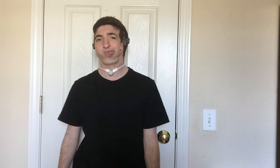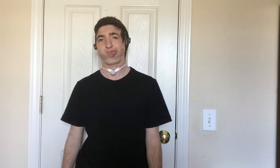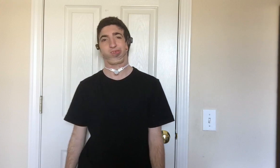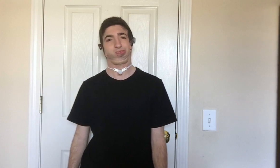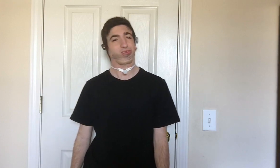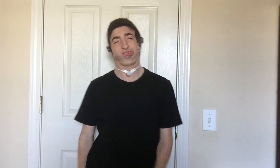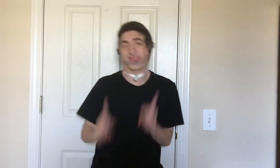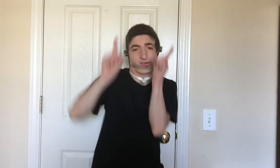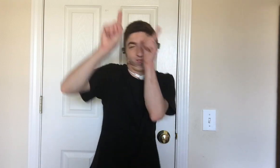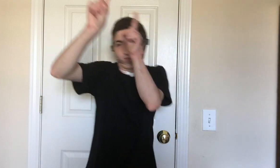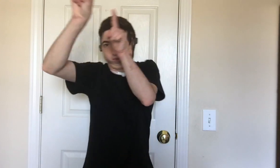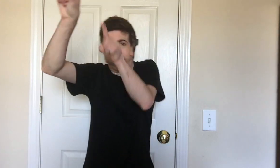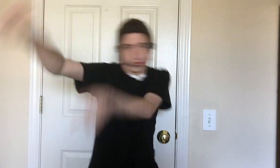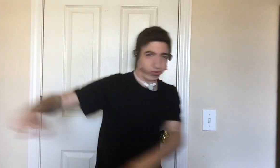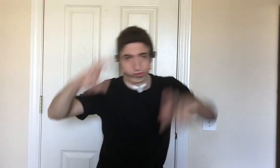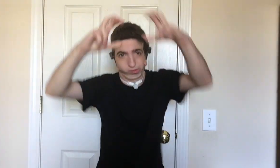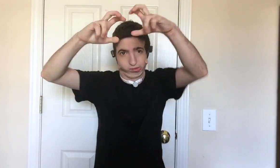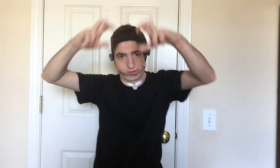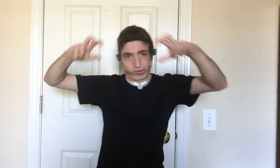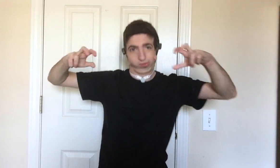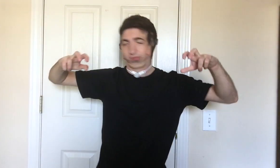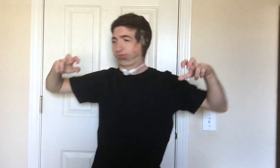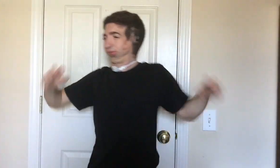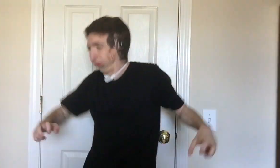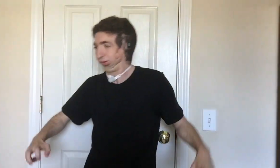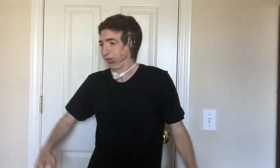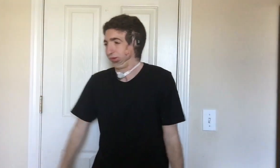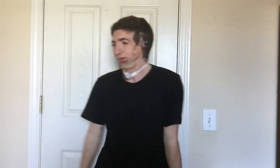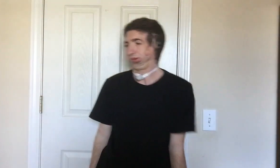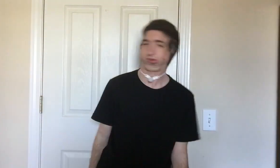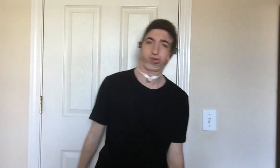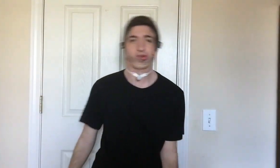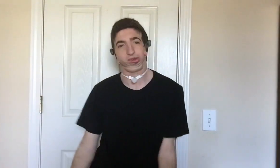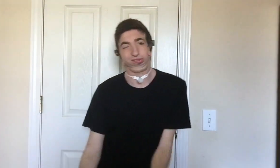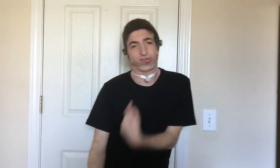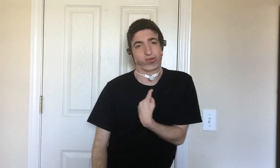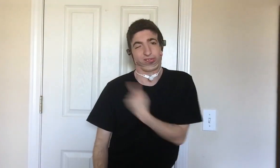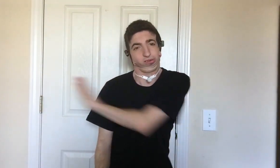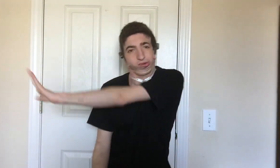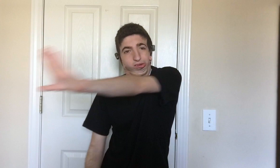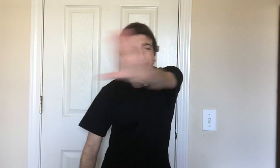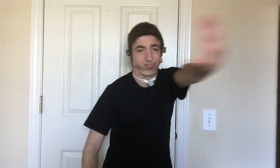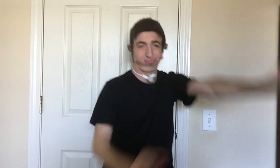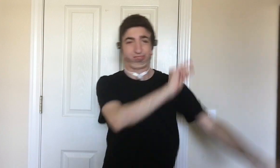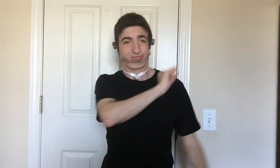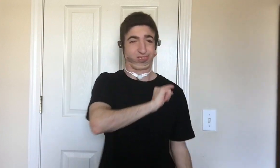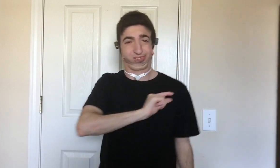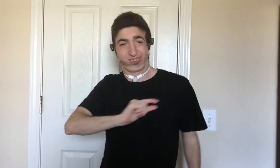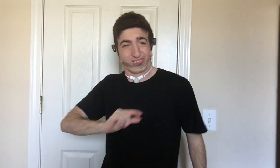I'm headed straight for the castle They wanna make you their queen